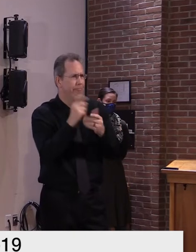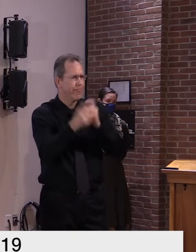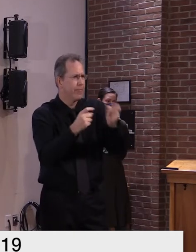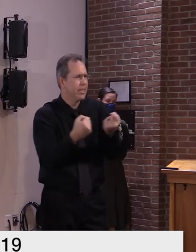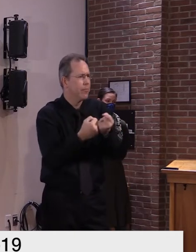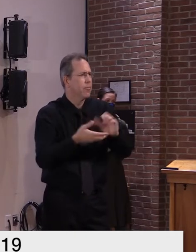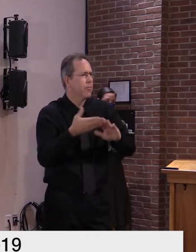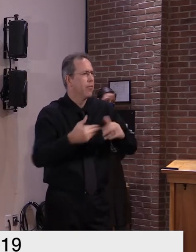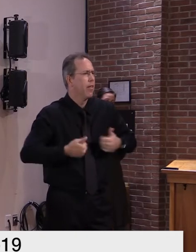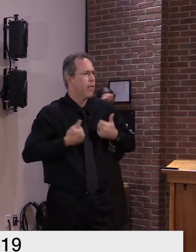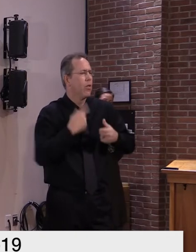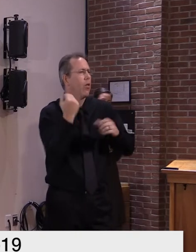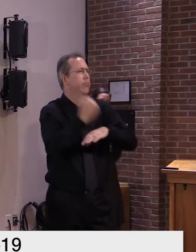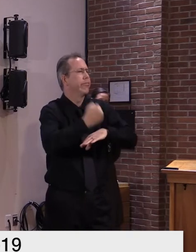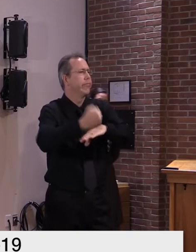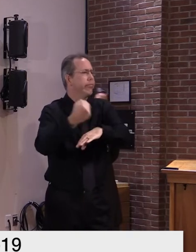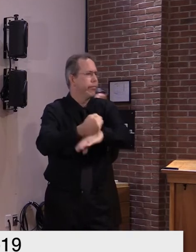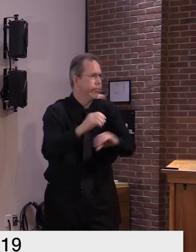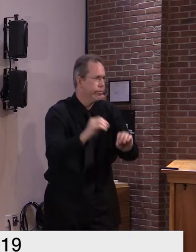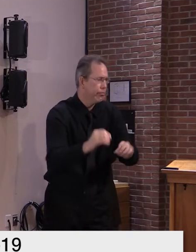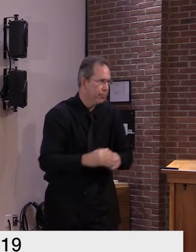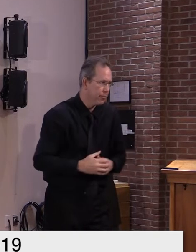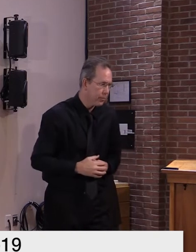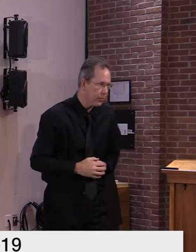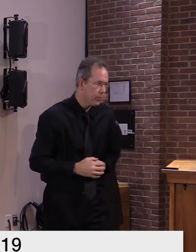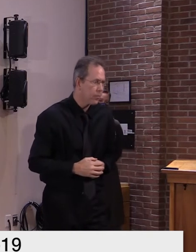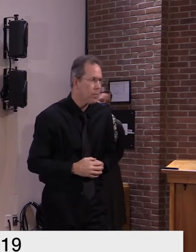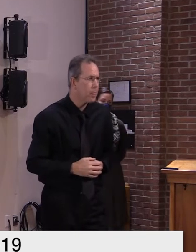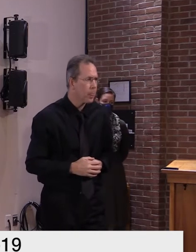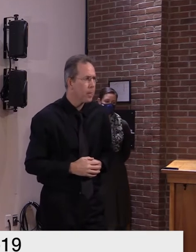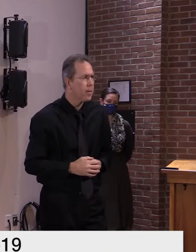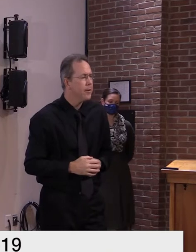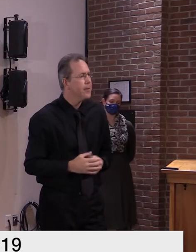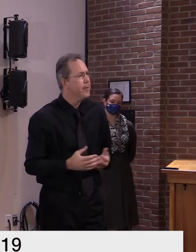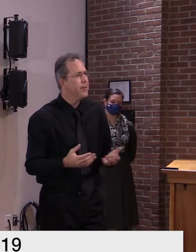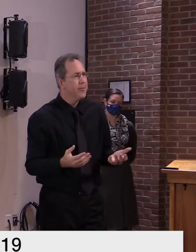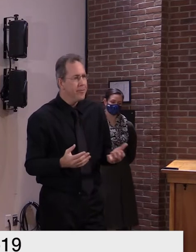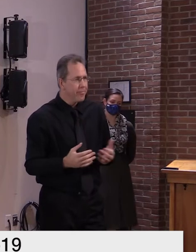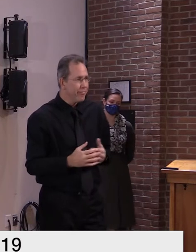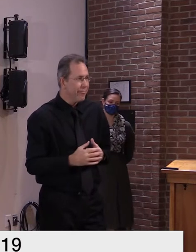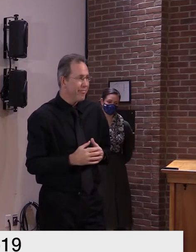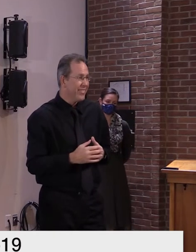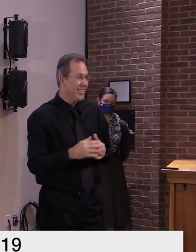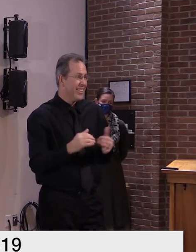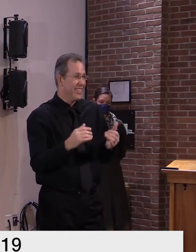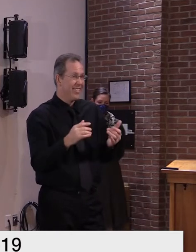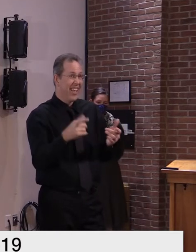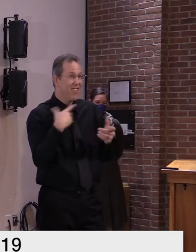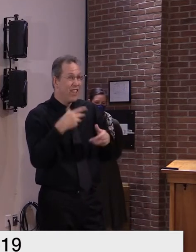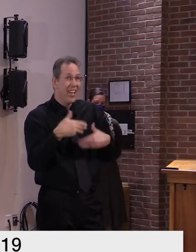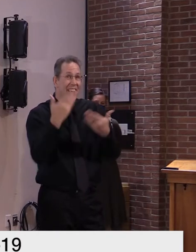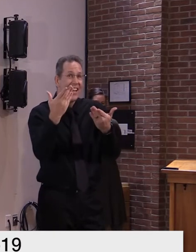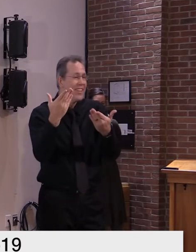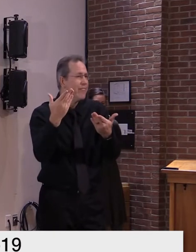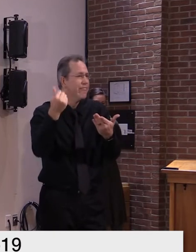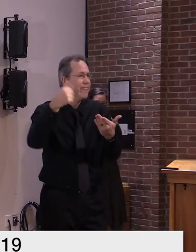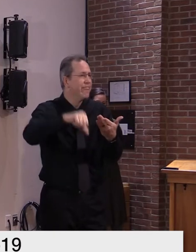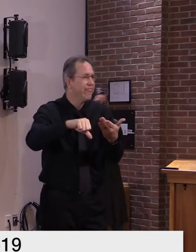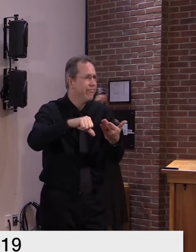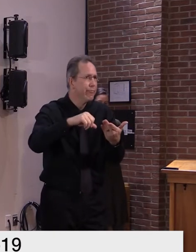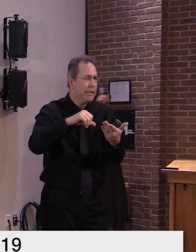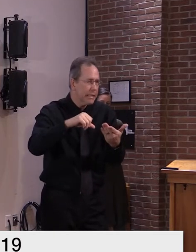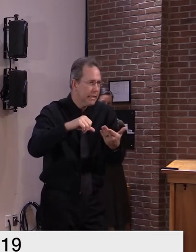the uh joint fiscal committee uh denied that request we also went in with 10 million dollars for supplement the